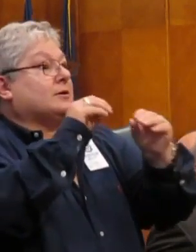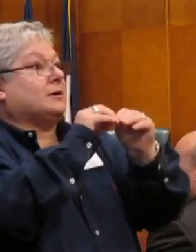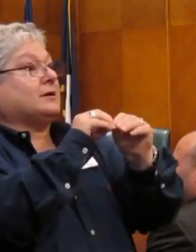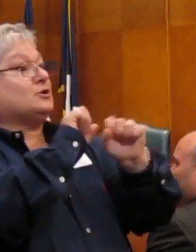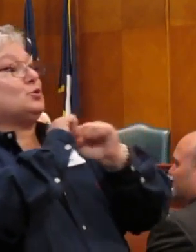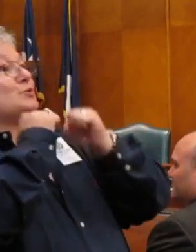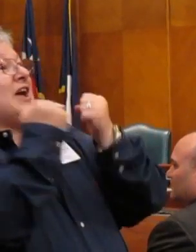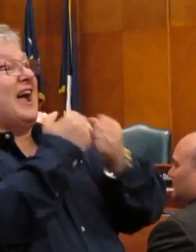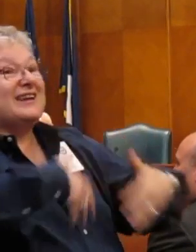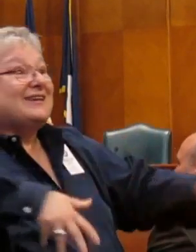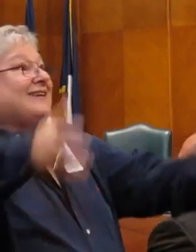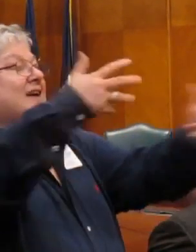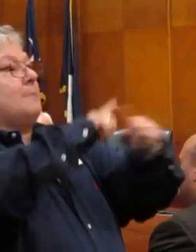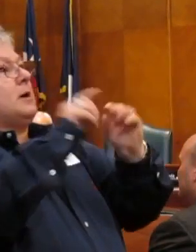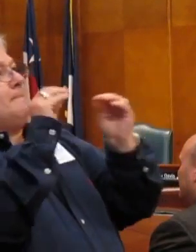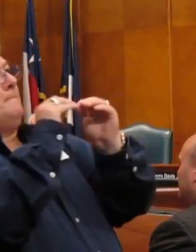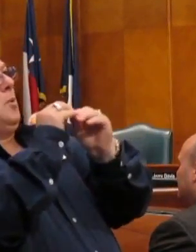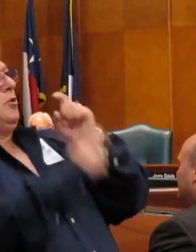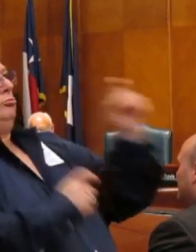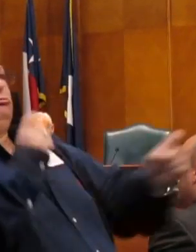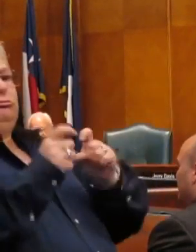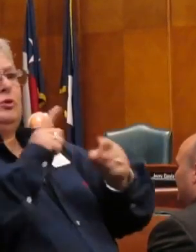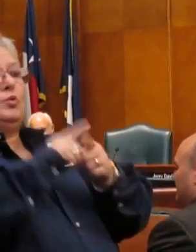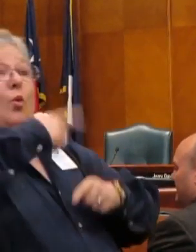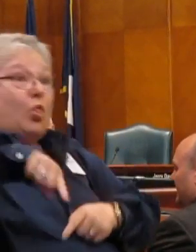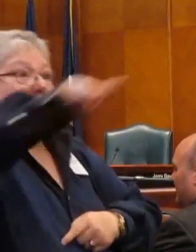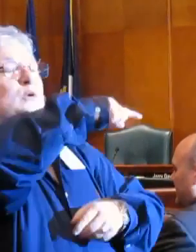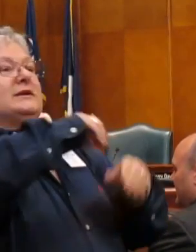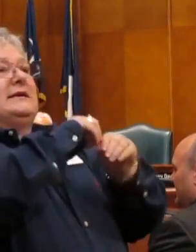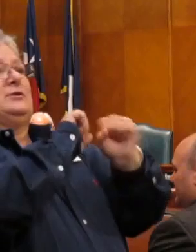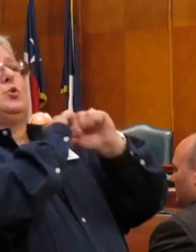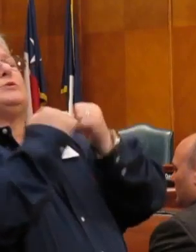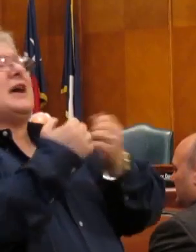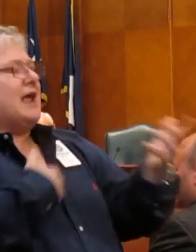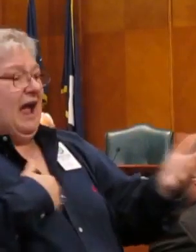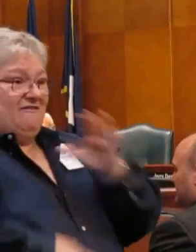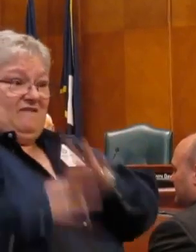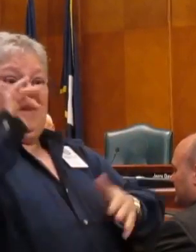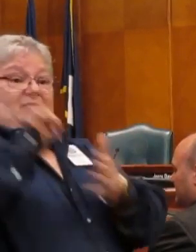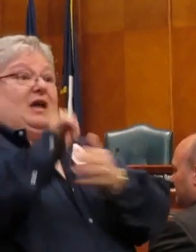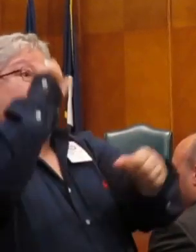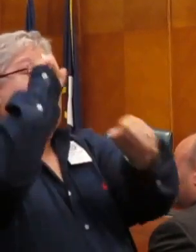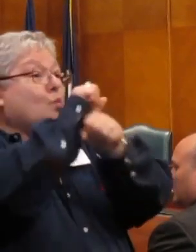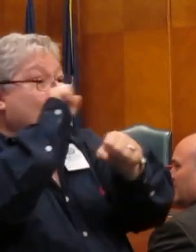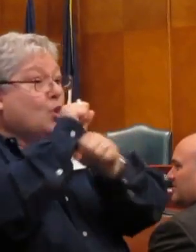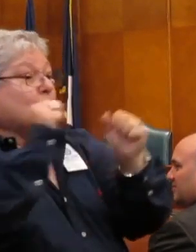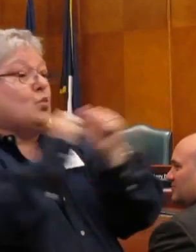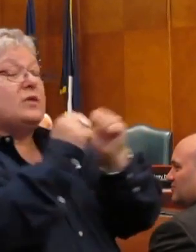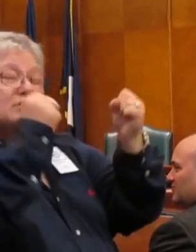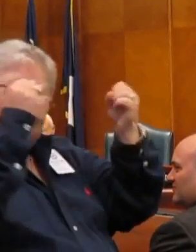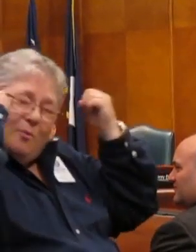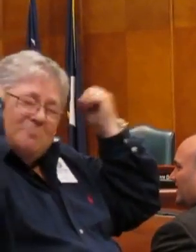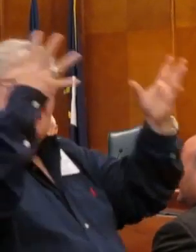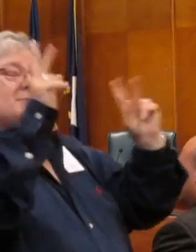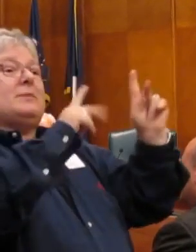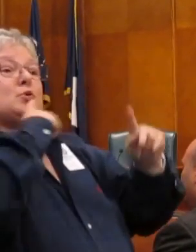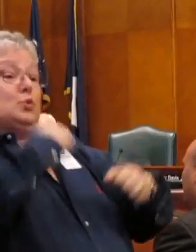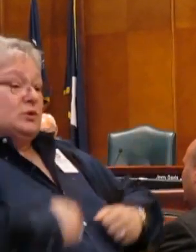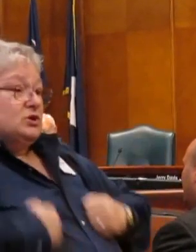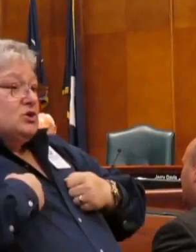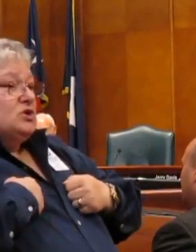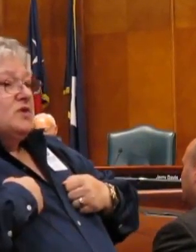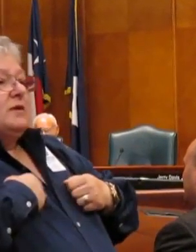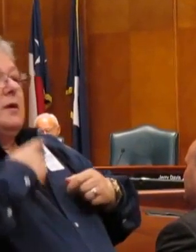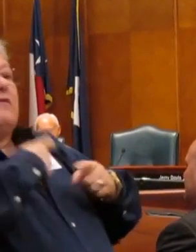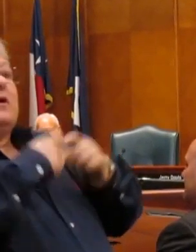more of a contributor to those in society. And I found that working with so many people who survive from